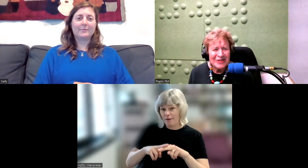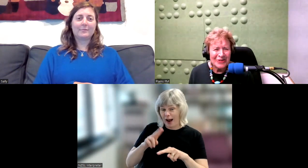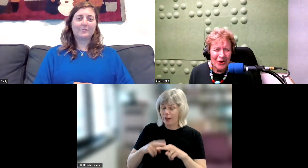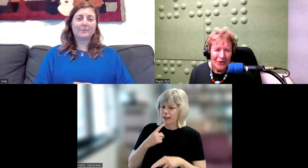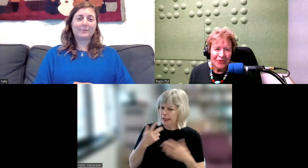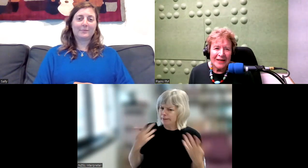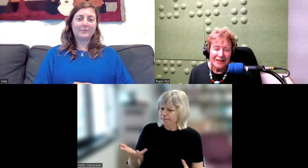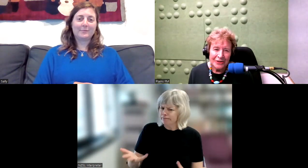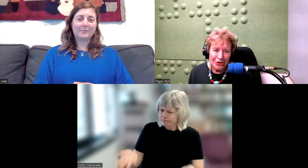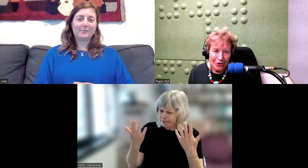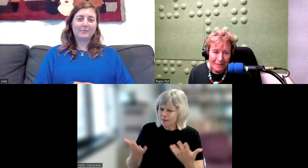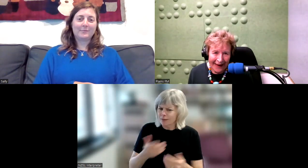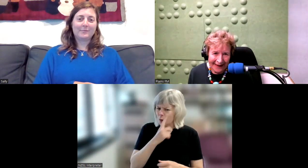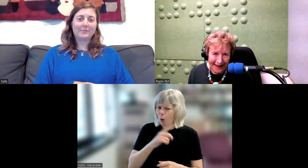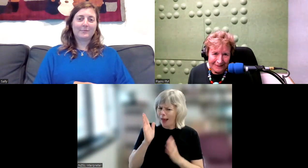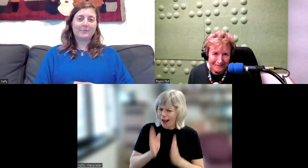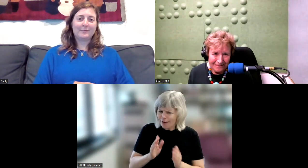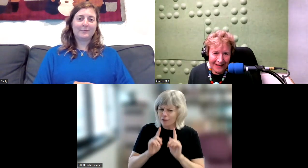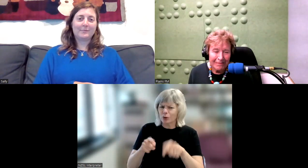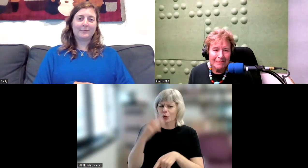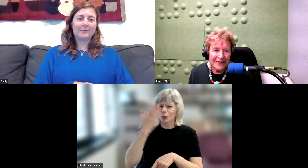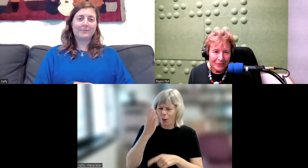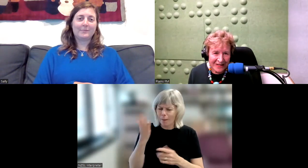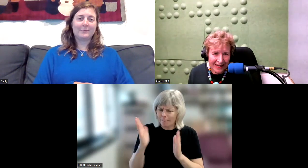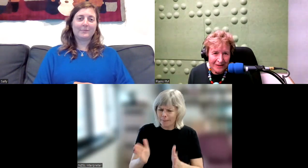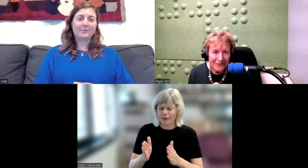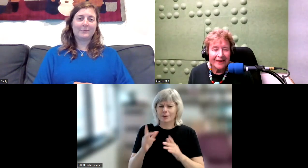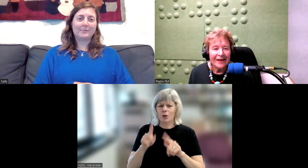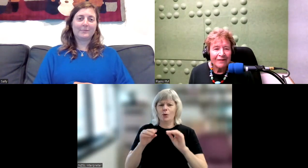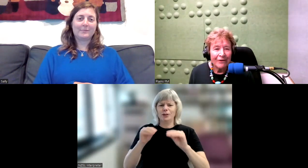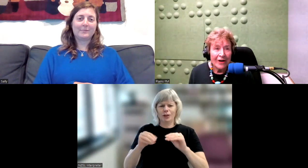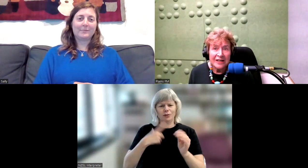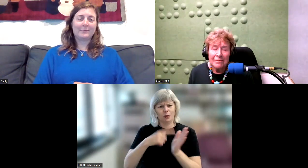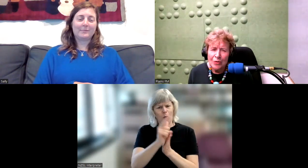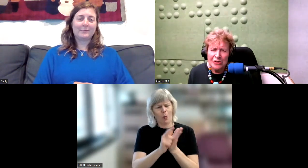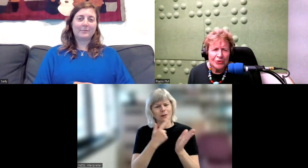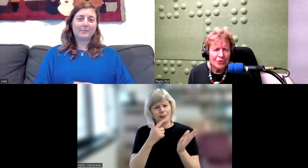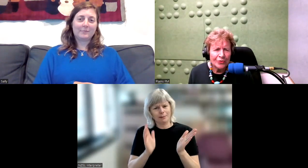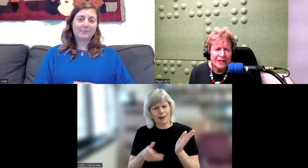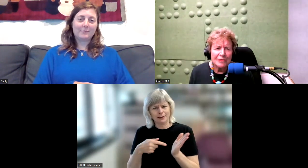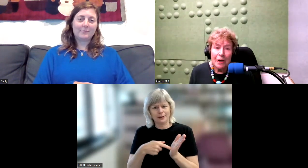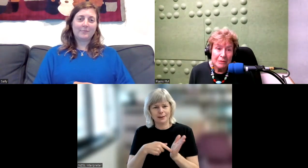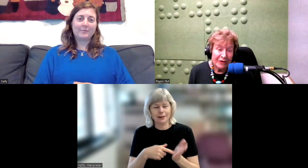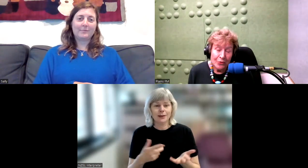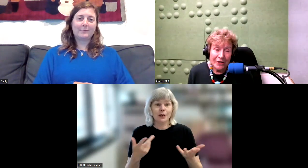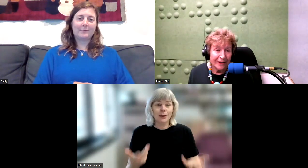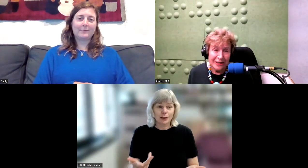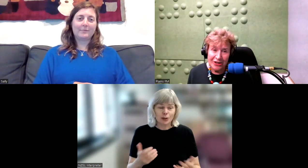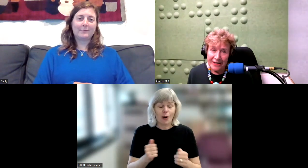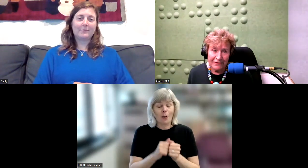So they did the journey back again. And my mother was there for, I'm not quite sure when, she'd probably be 14 when she left.